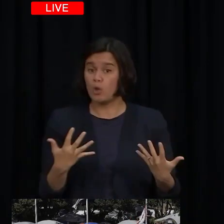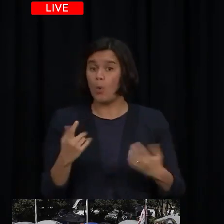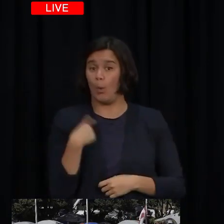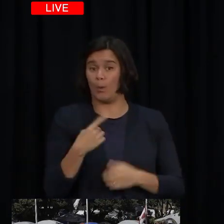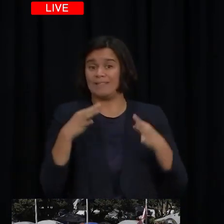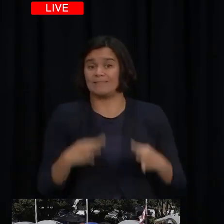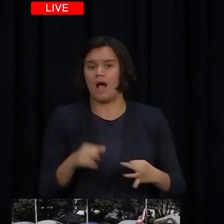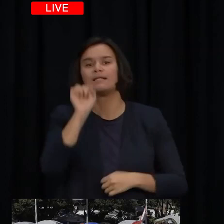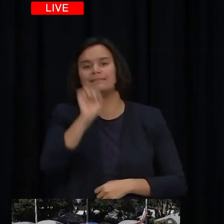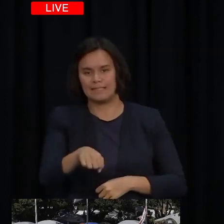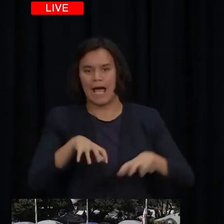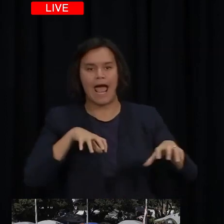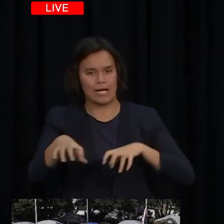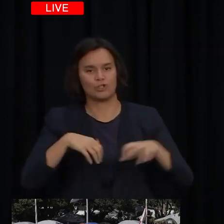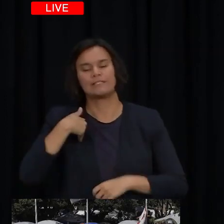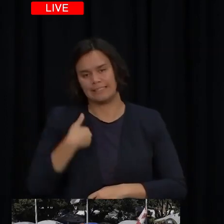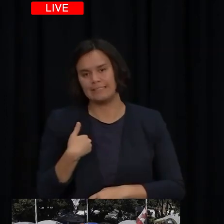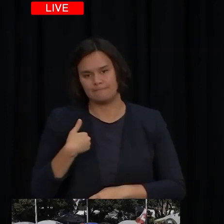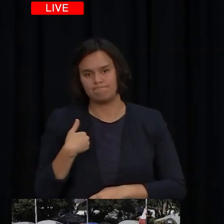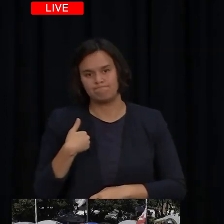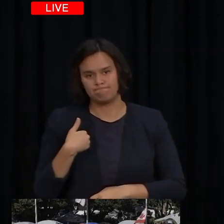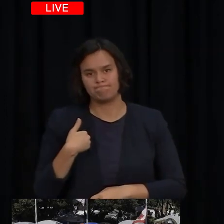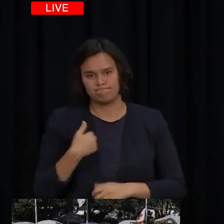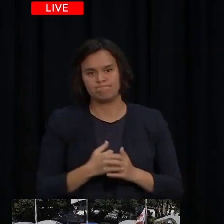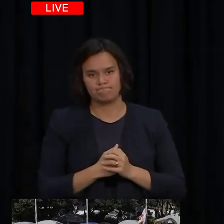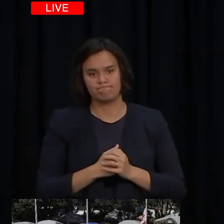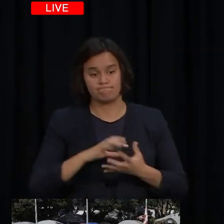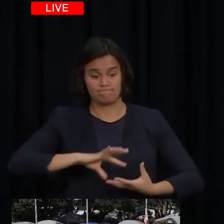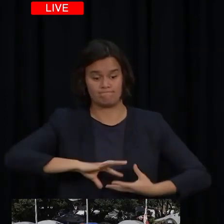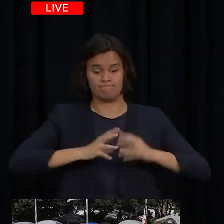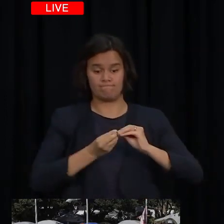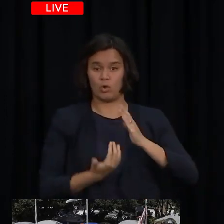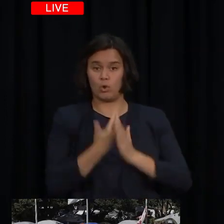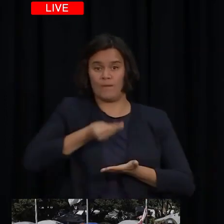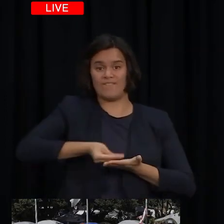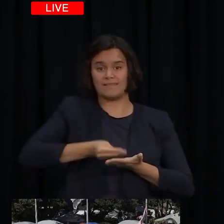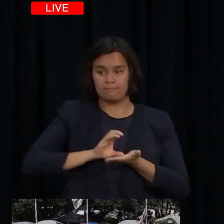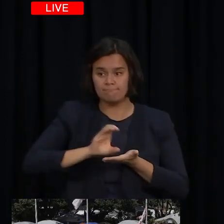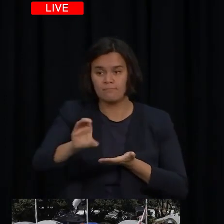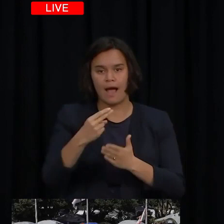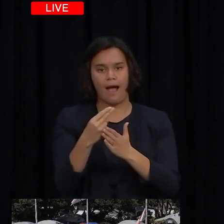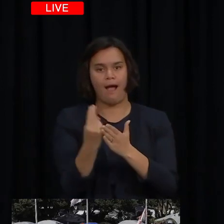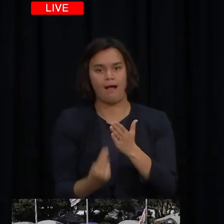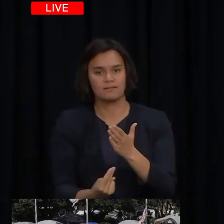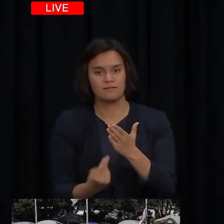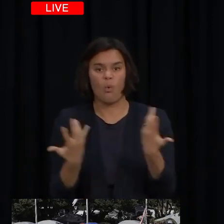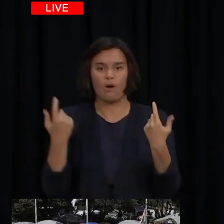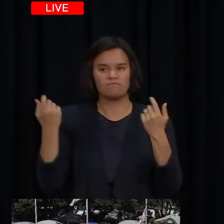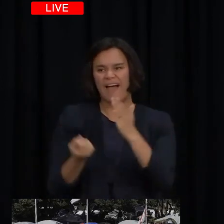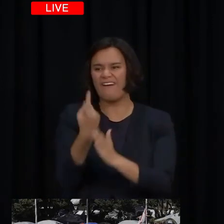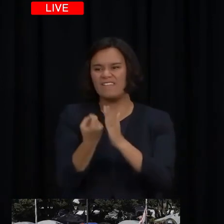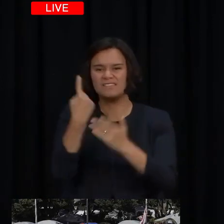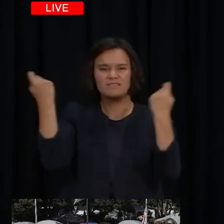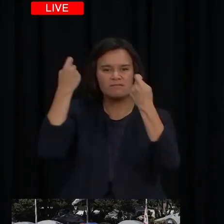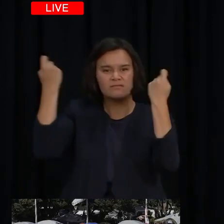We have looked closely at how best to target this support. We have created some bespoke packages for the arts and events sectors. However,